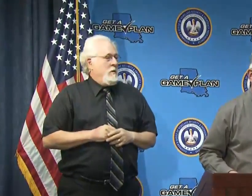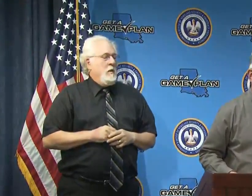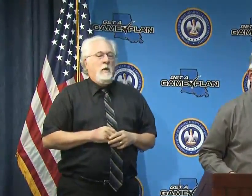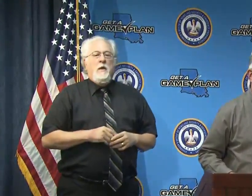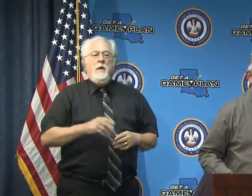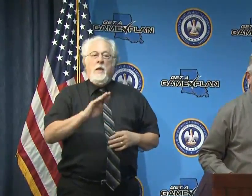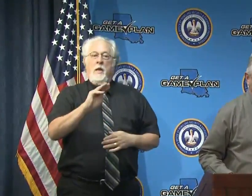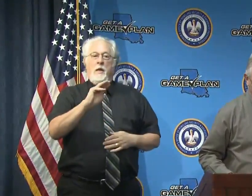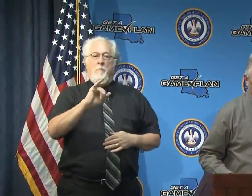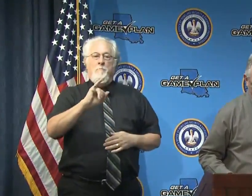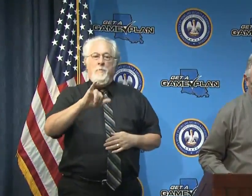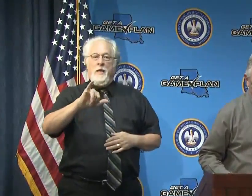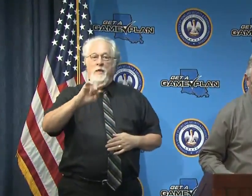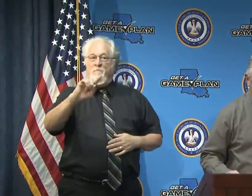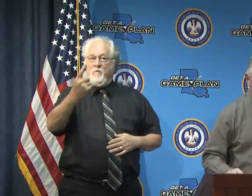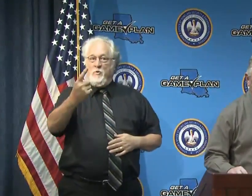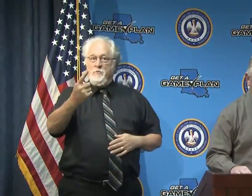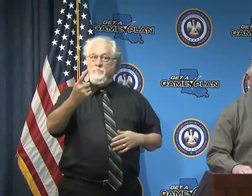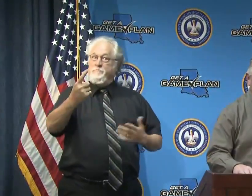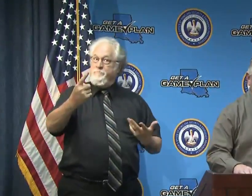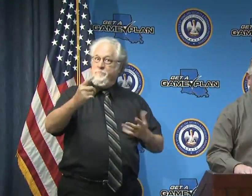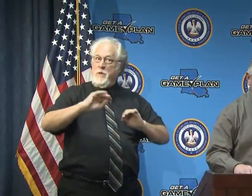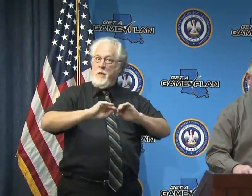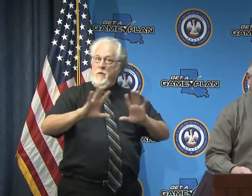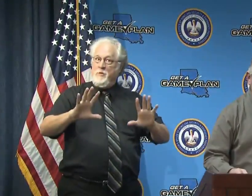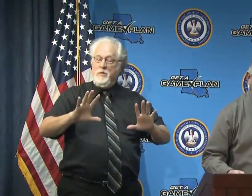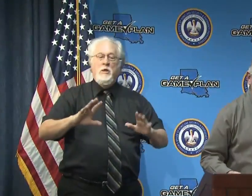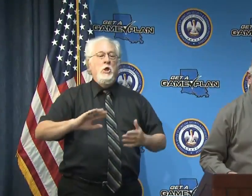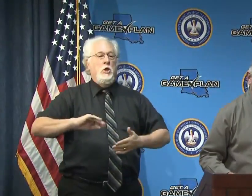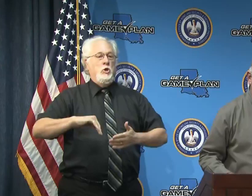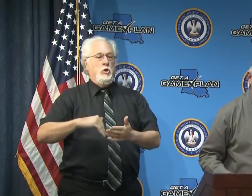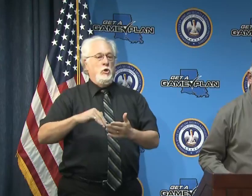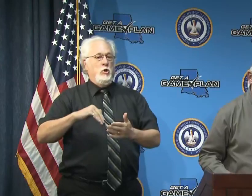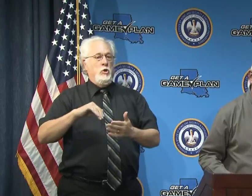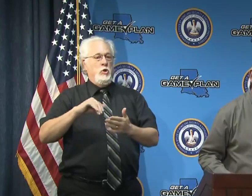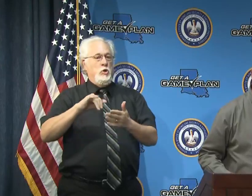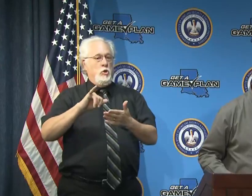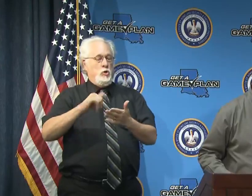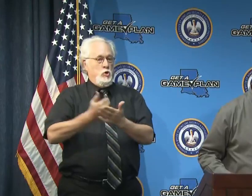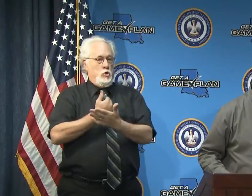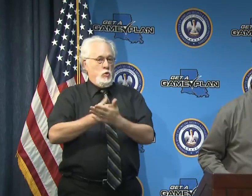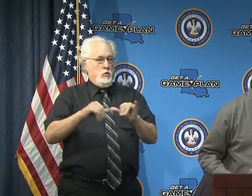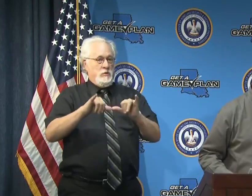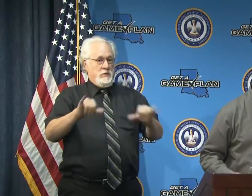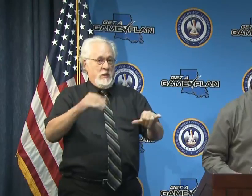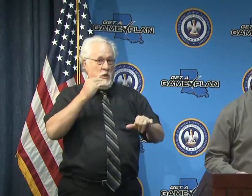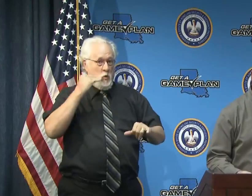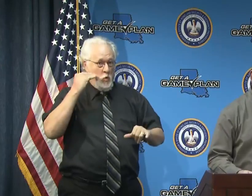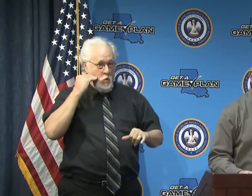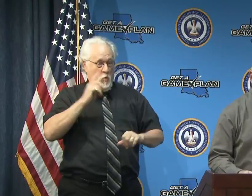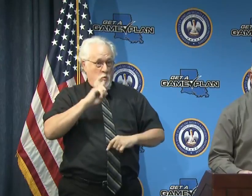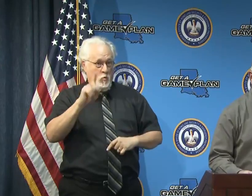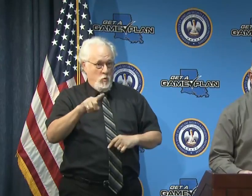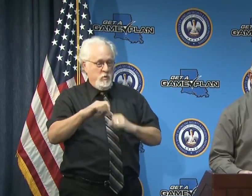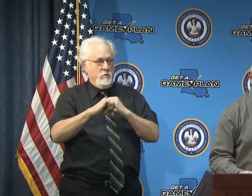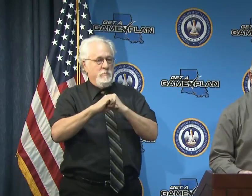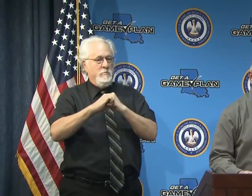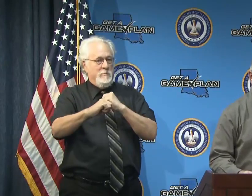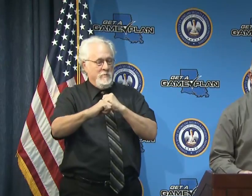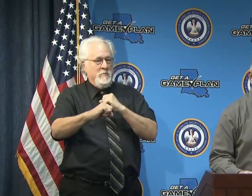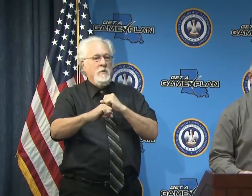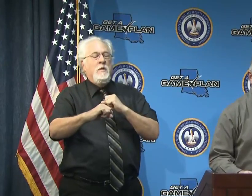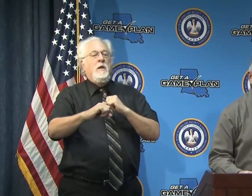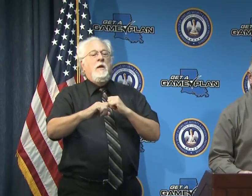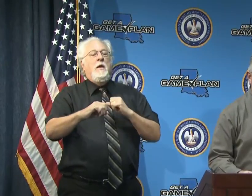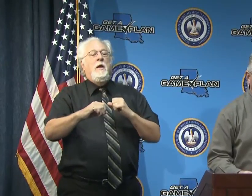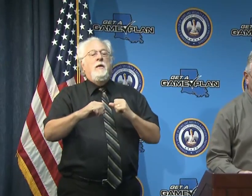it's may the first obviously that means that the new stay at home order that has been extended is